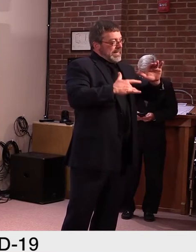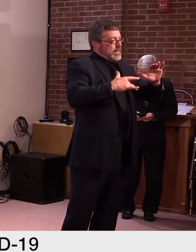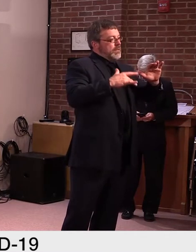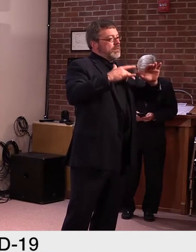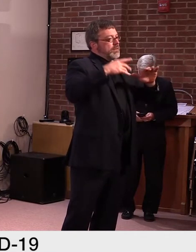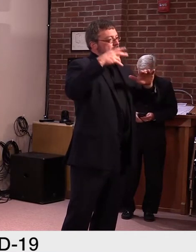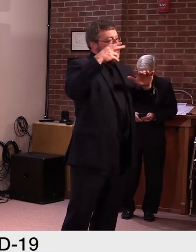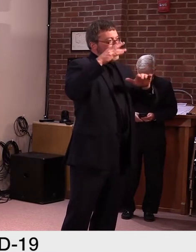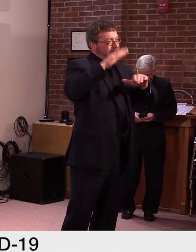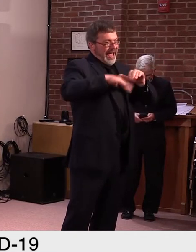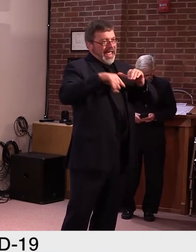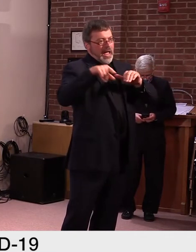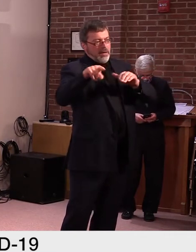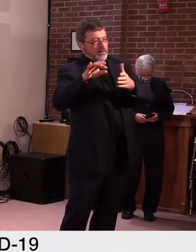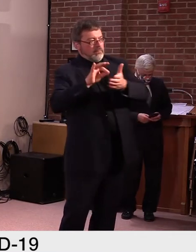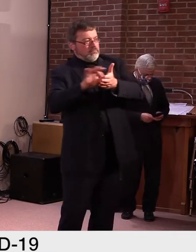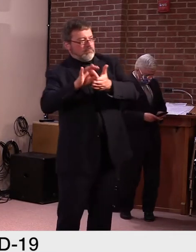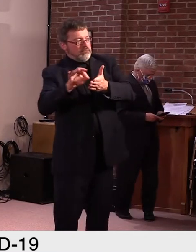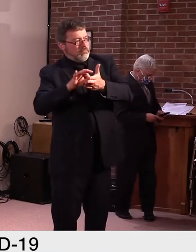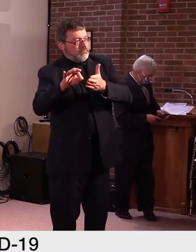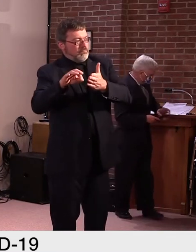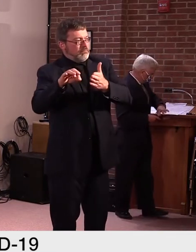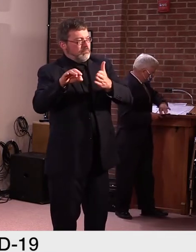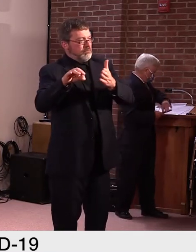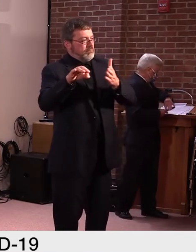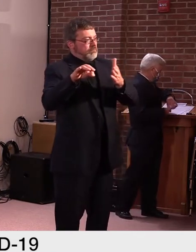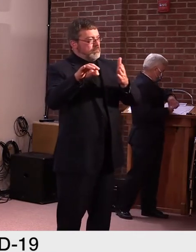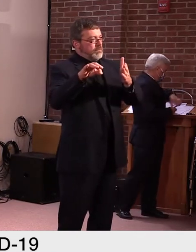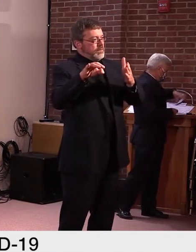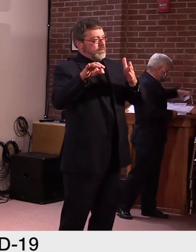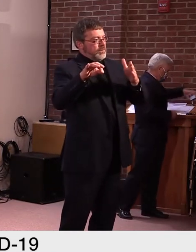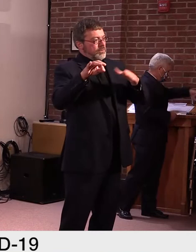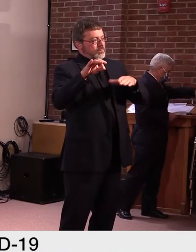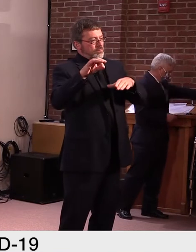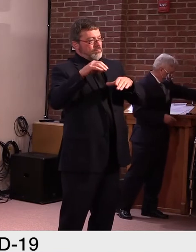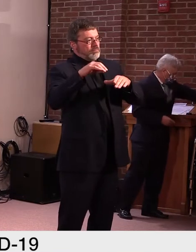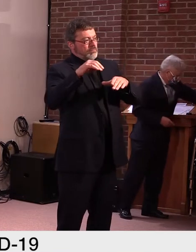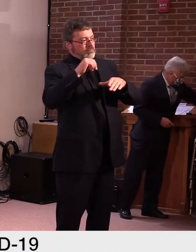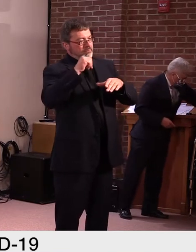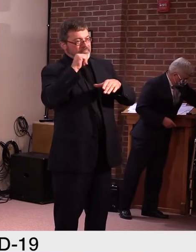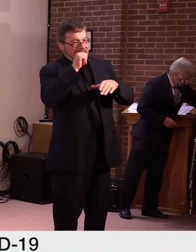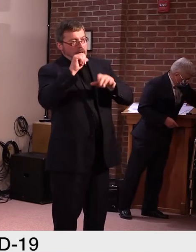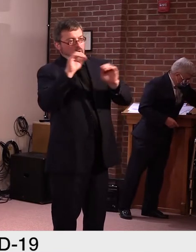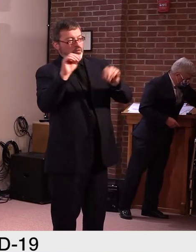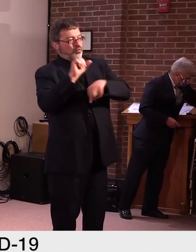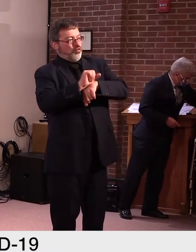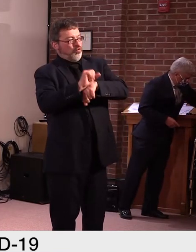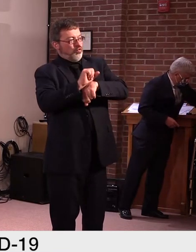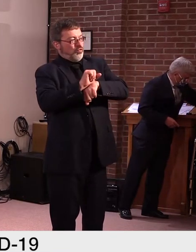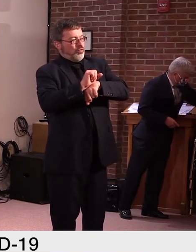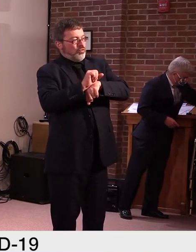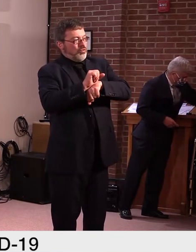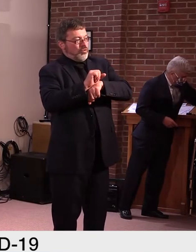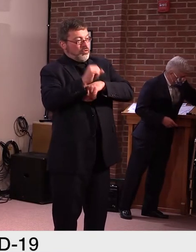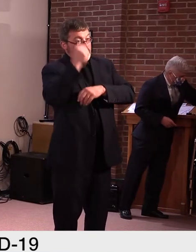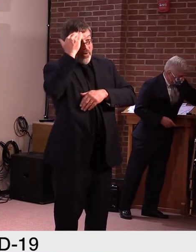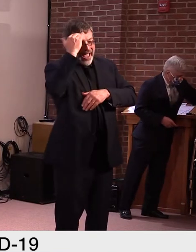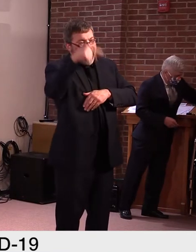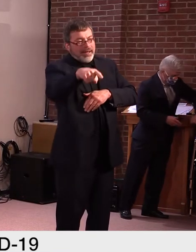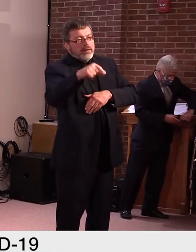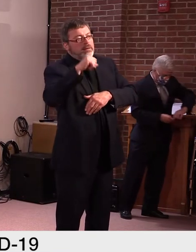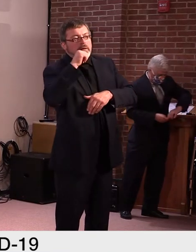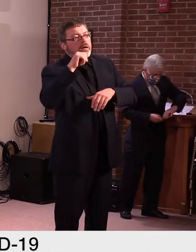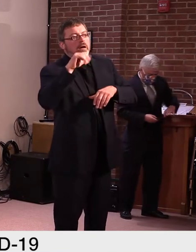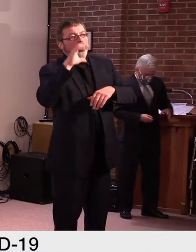um, than the number of people who are, um, uh, detached from the labor force. And so, uh,